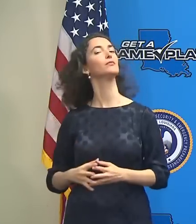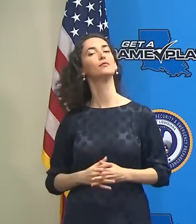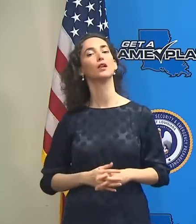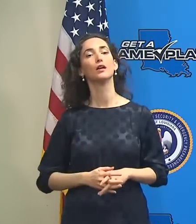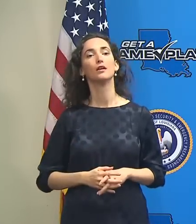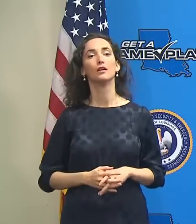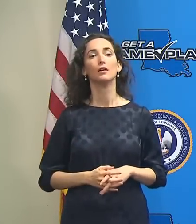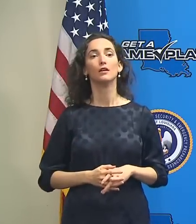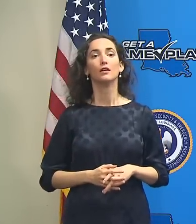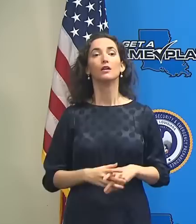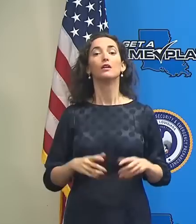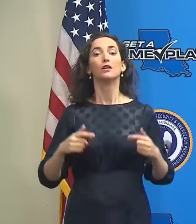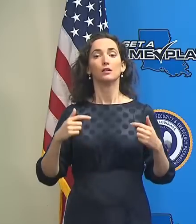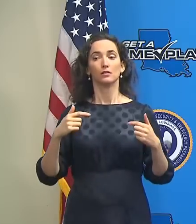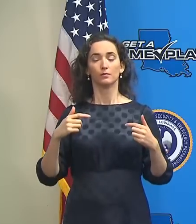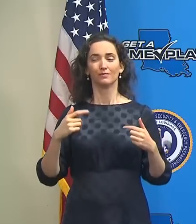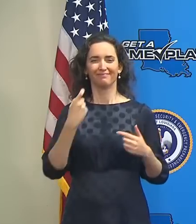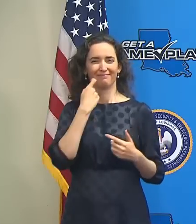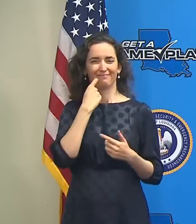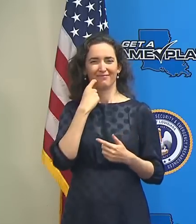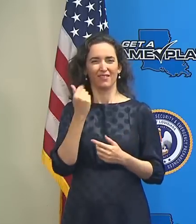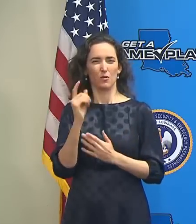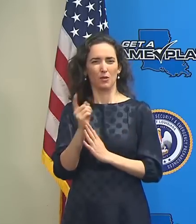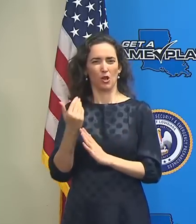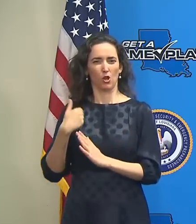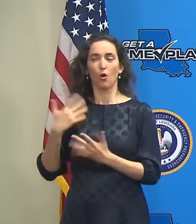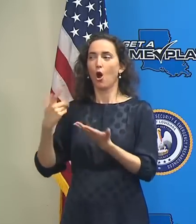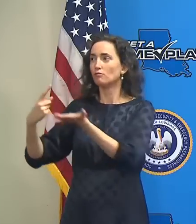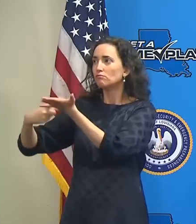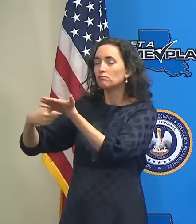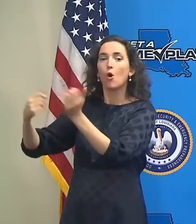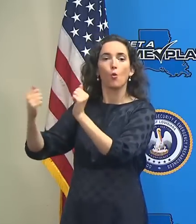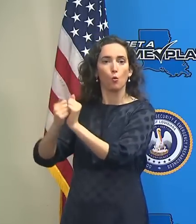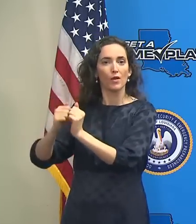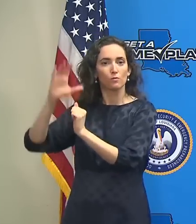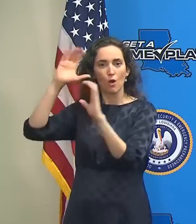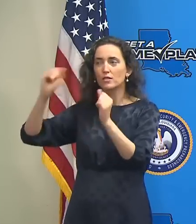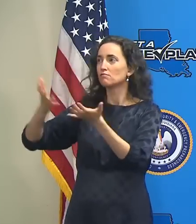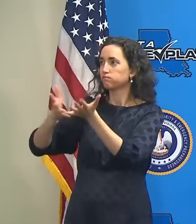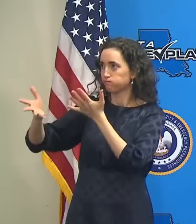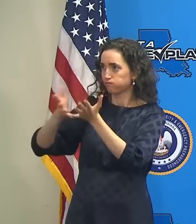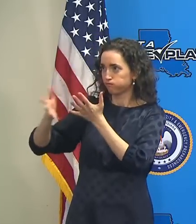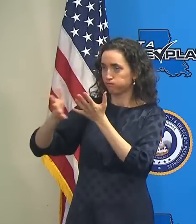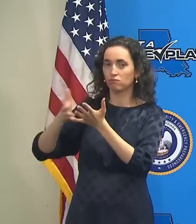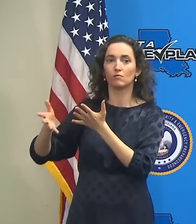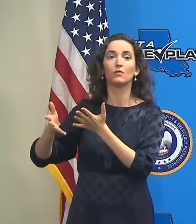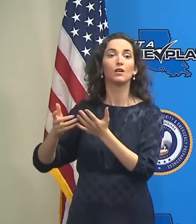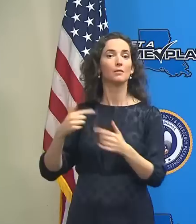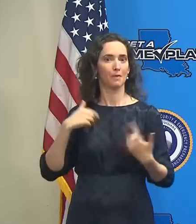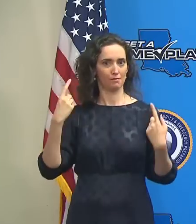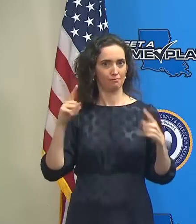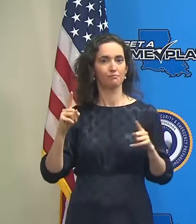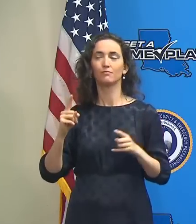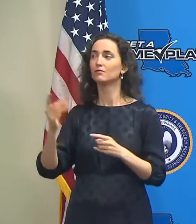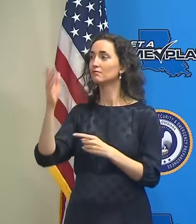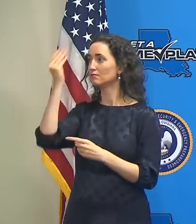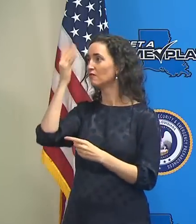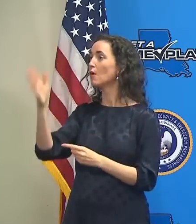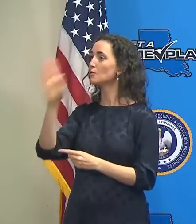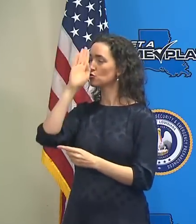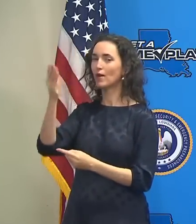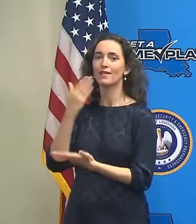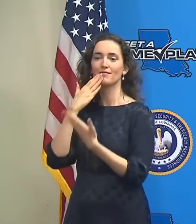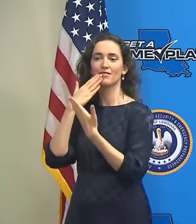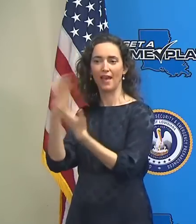I was able to speak to the President just a few moments ago, and I will tell you I was able to thank him personally. But this